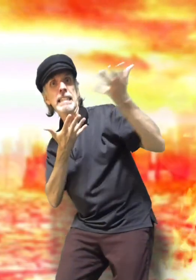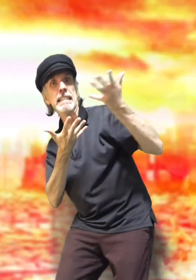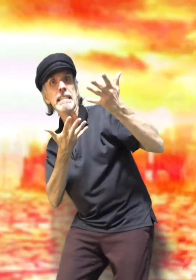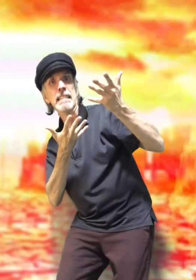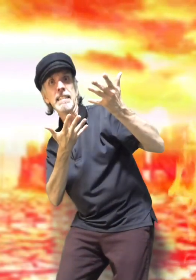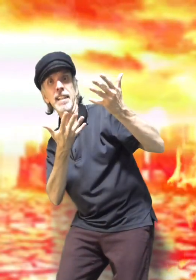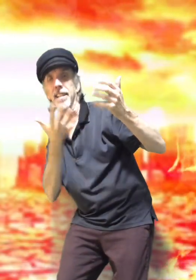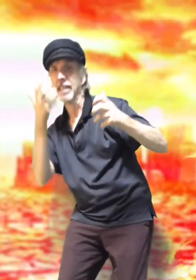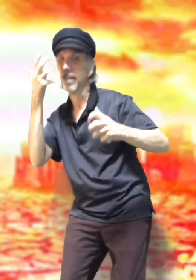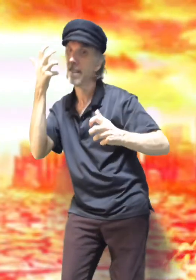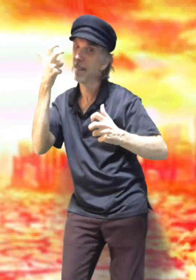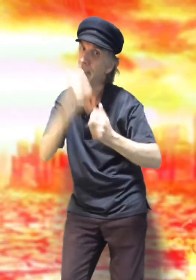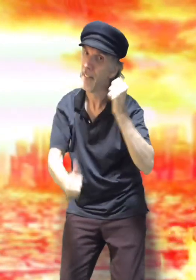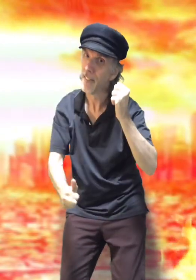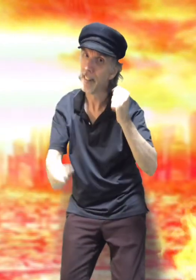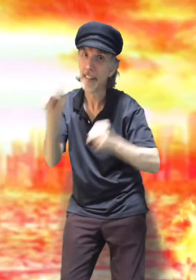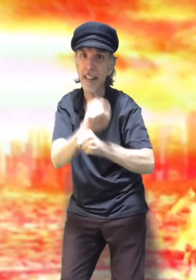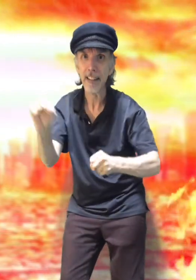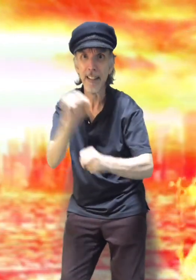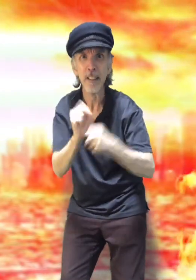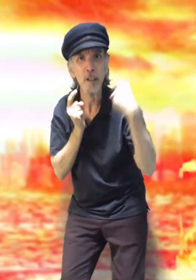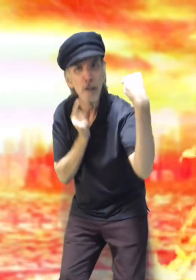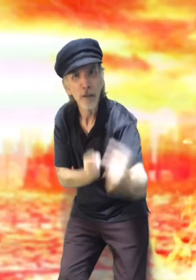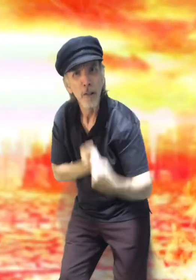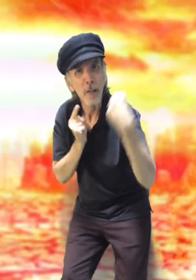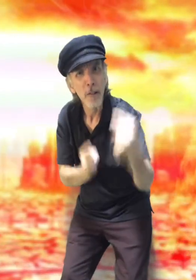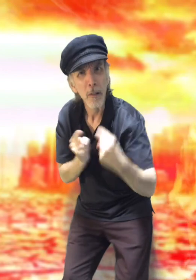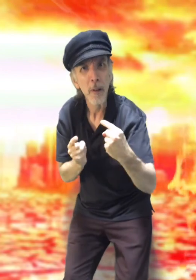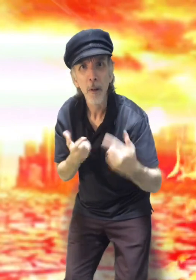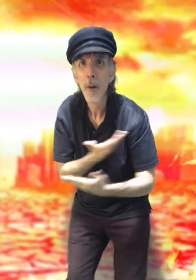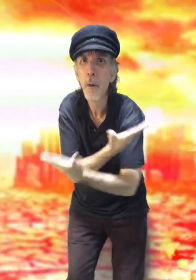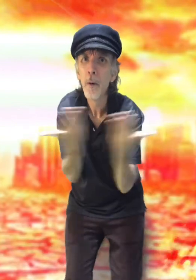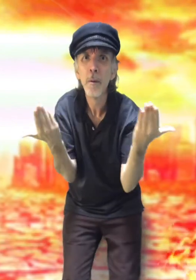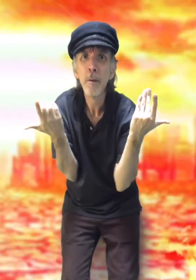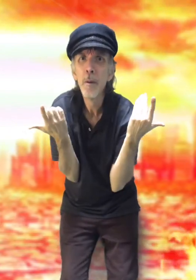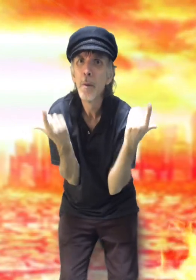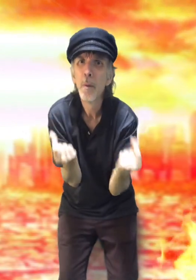to struggle with what we all shall do.